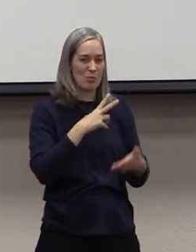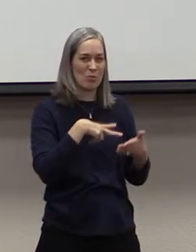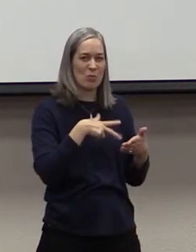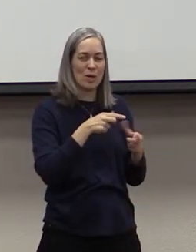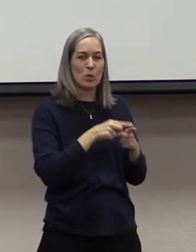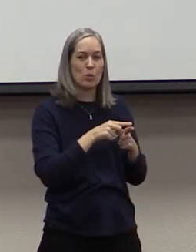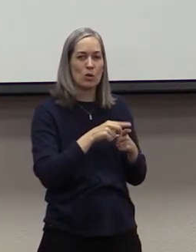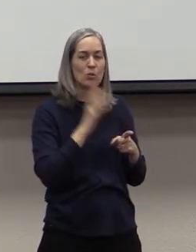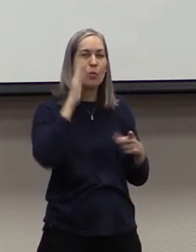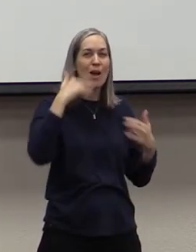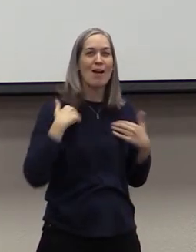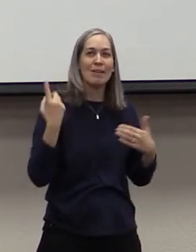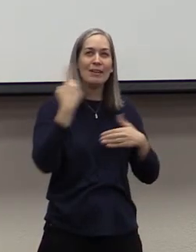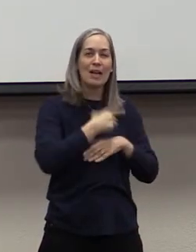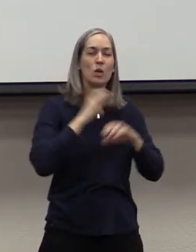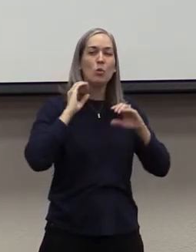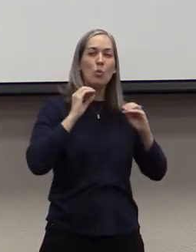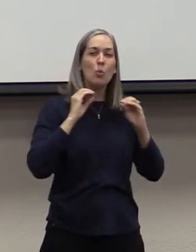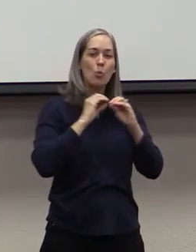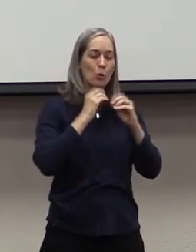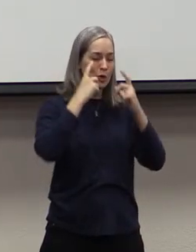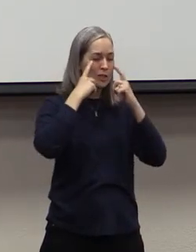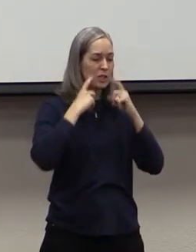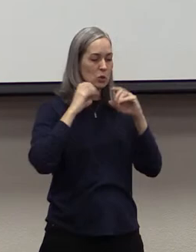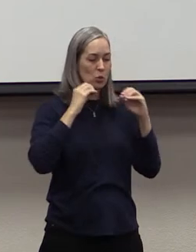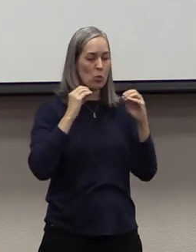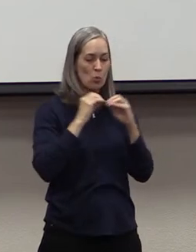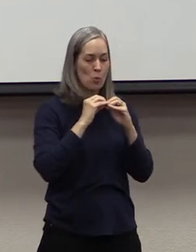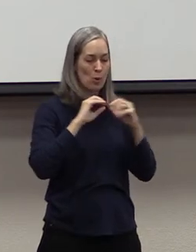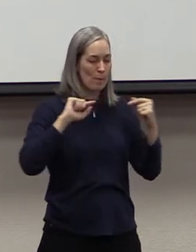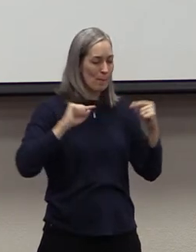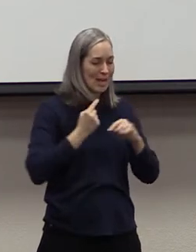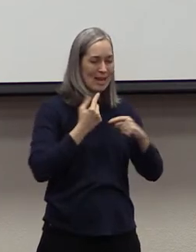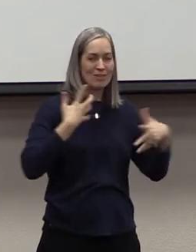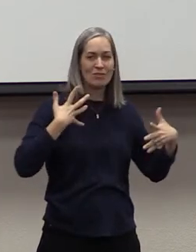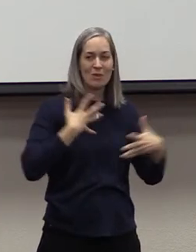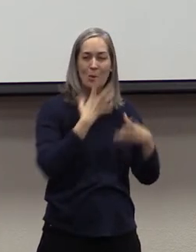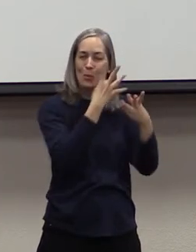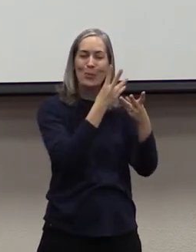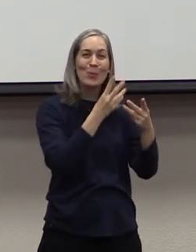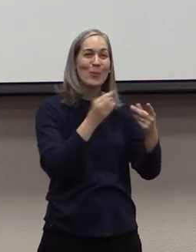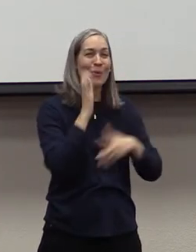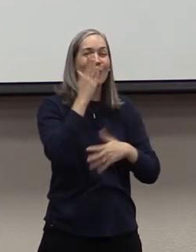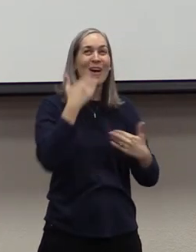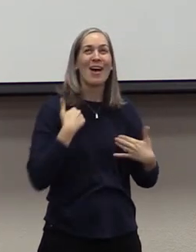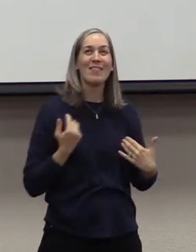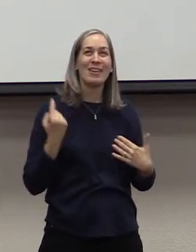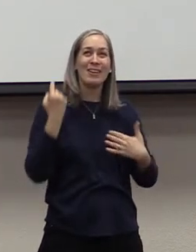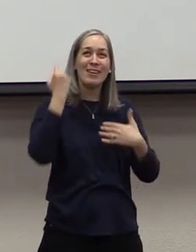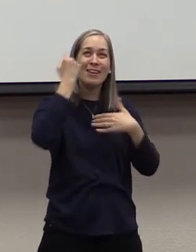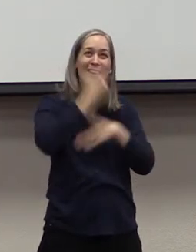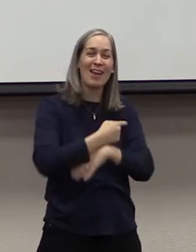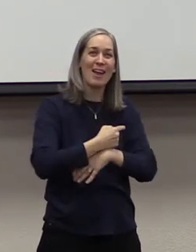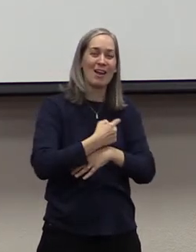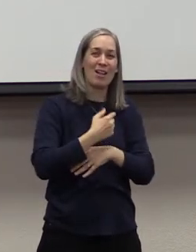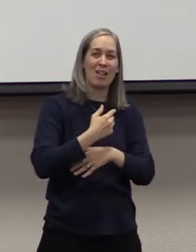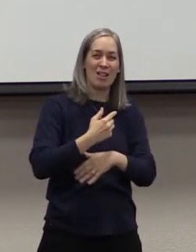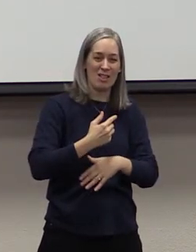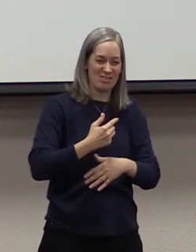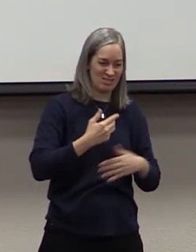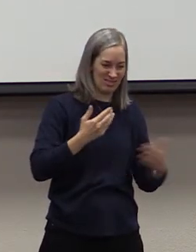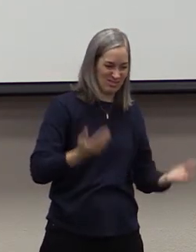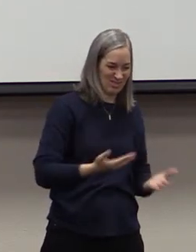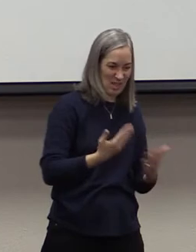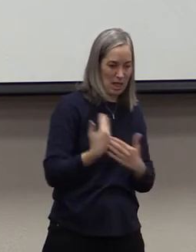with no more tears, no more pain, and no more fears. There will be a day when the burdens of this